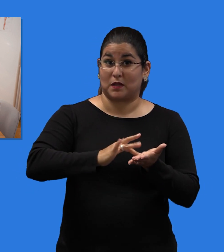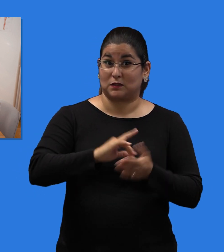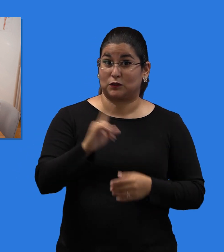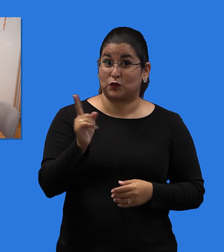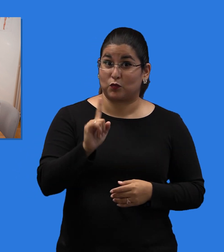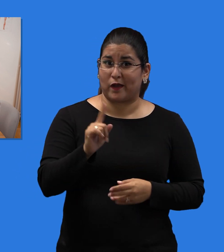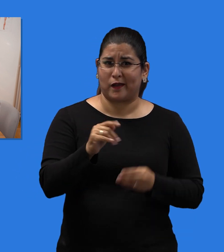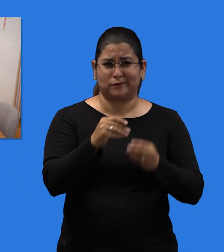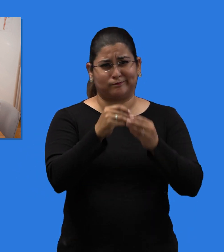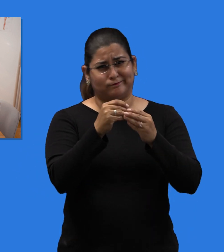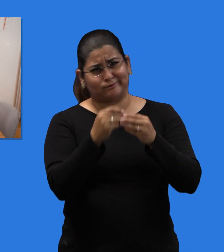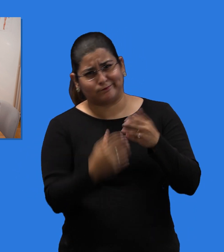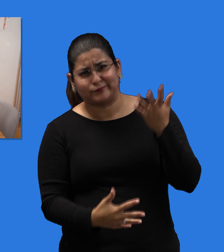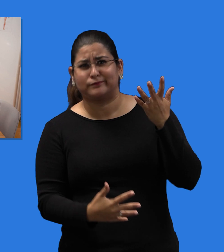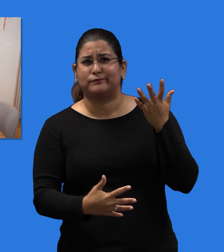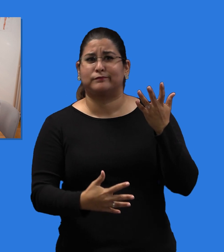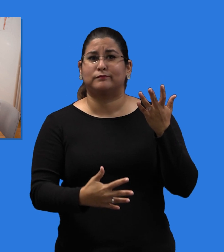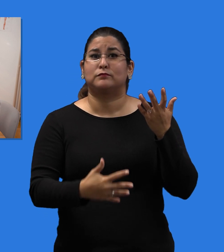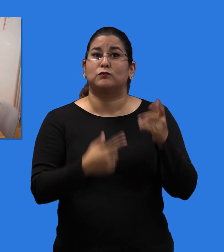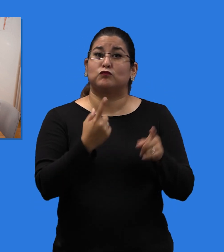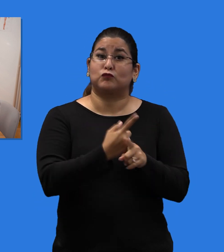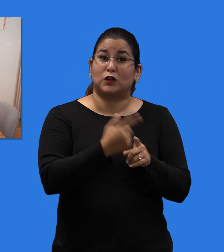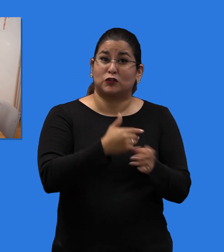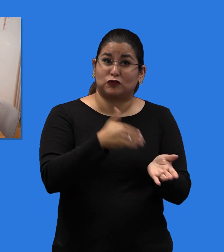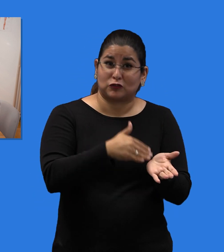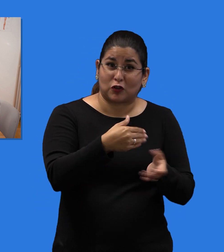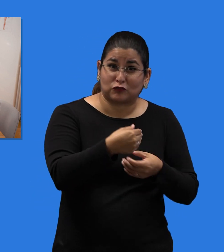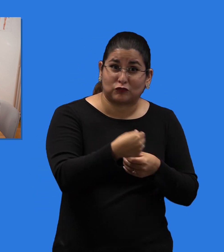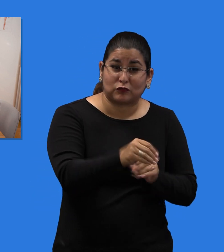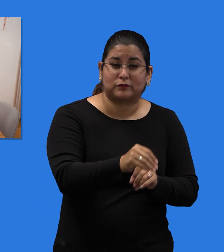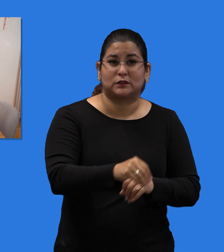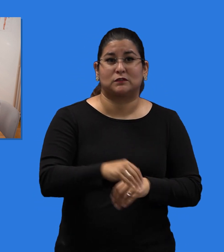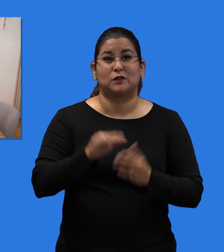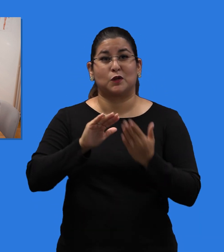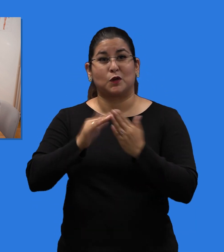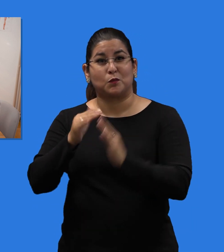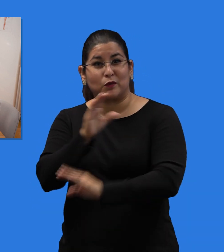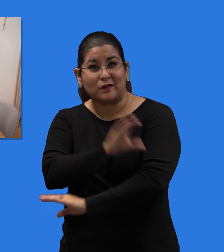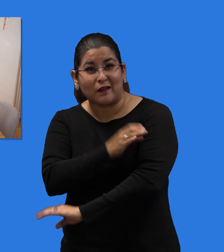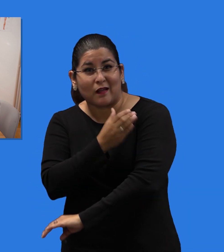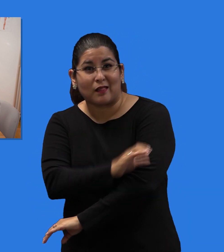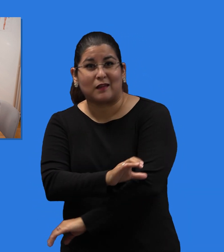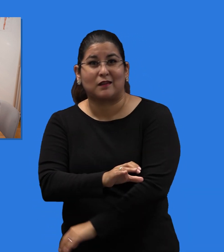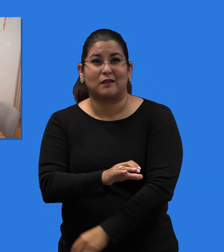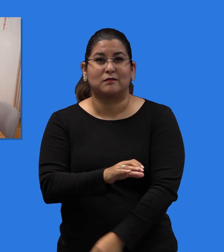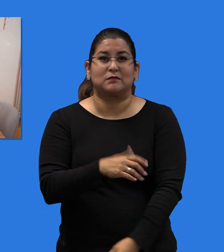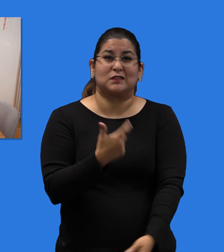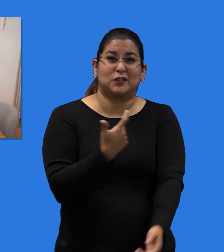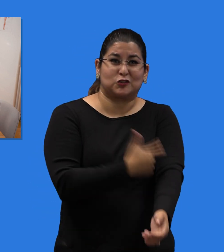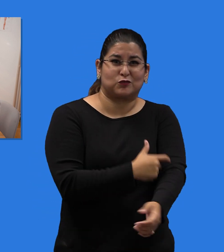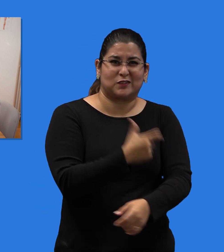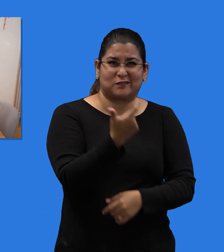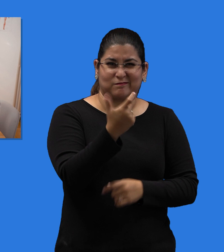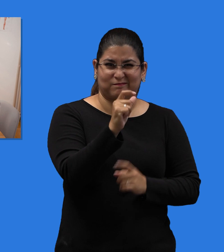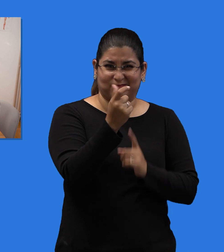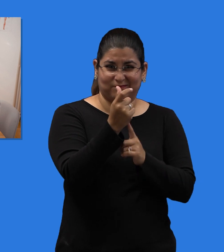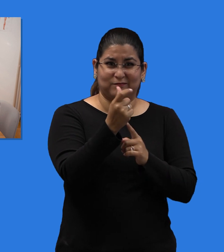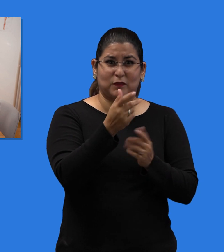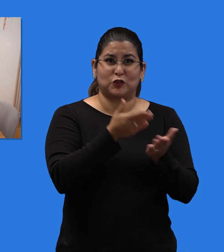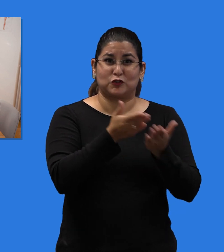Provide treatment where people receive other services, such as primary care offices, community